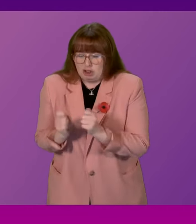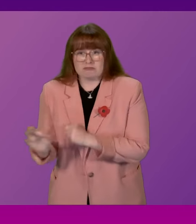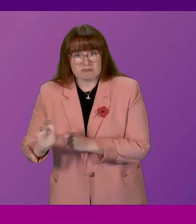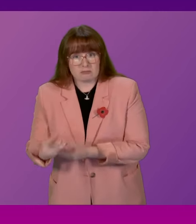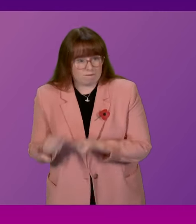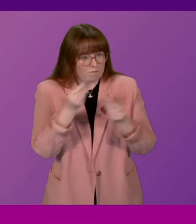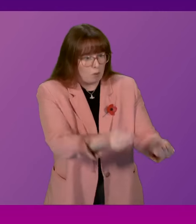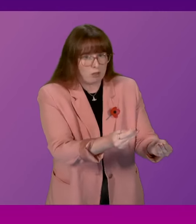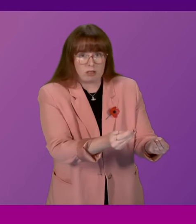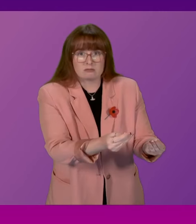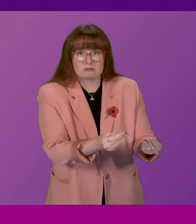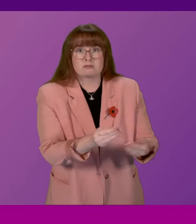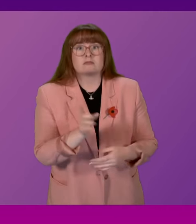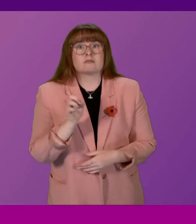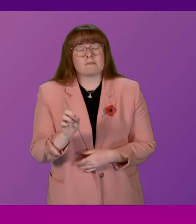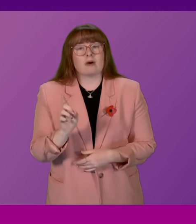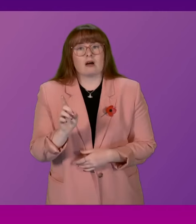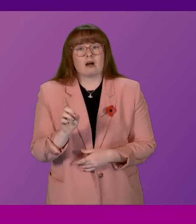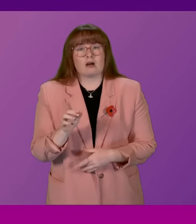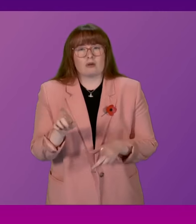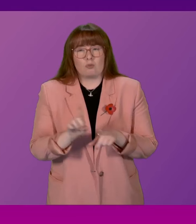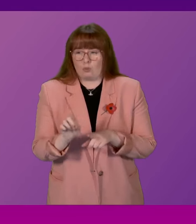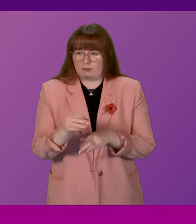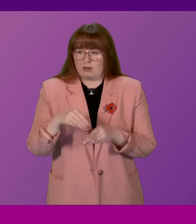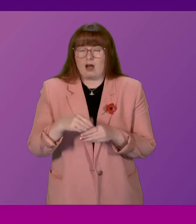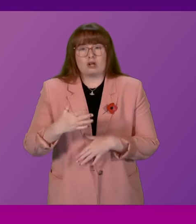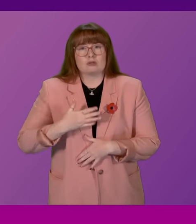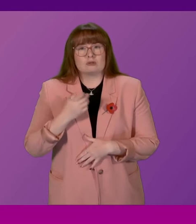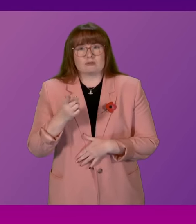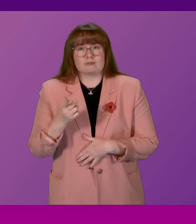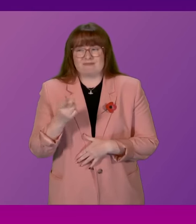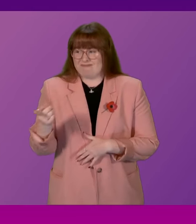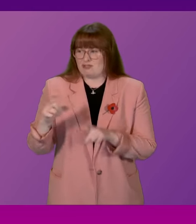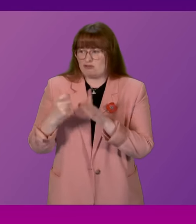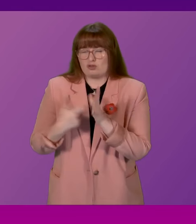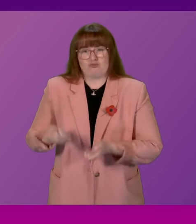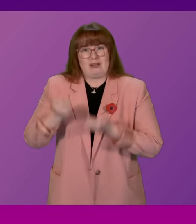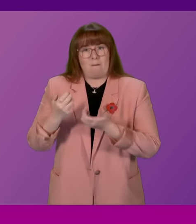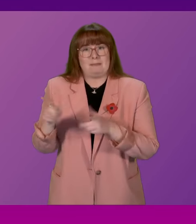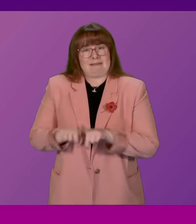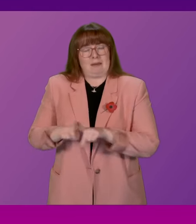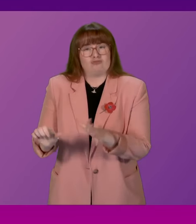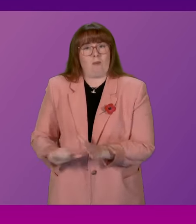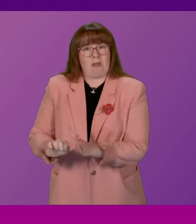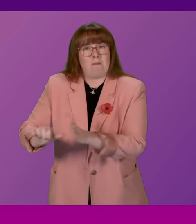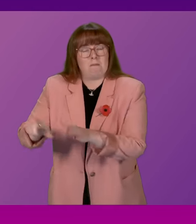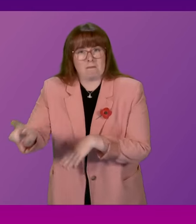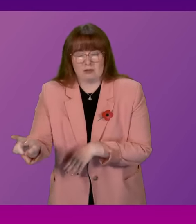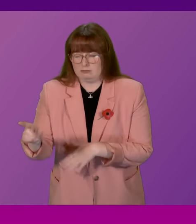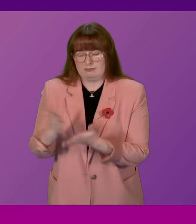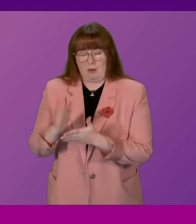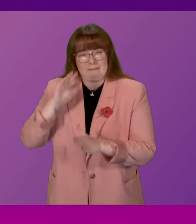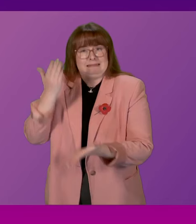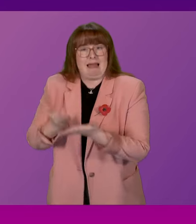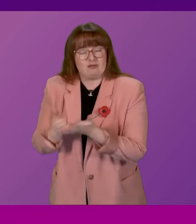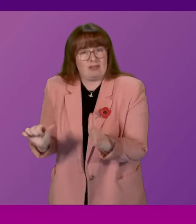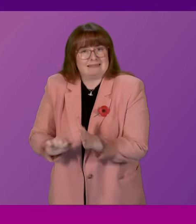form. But let's not take away from the substance instead of the process issues that Douglas Ross, of course, is so obsessed with.